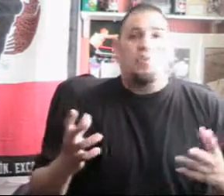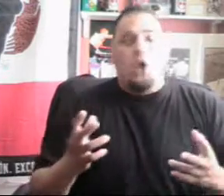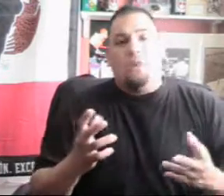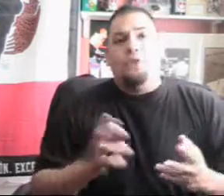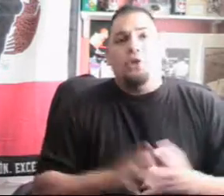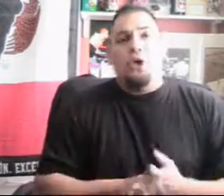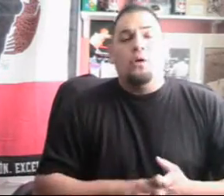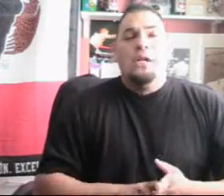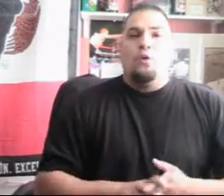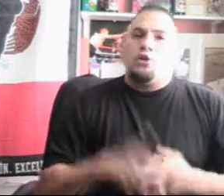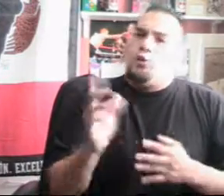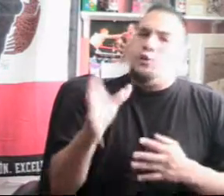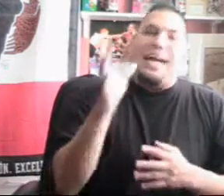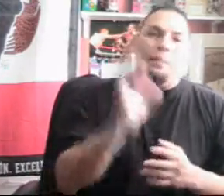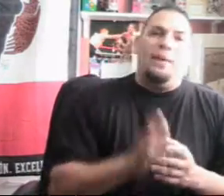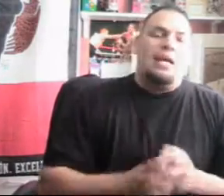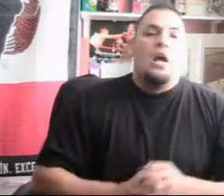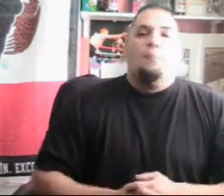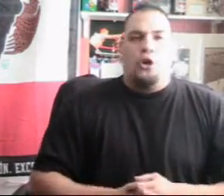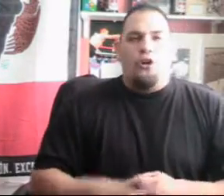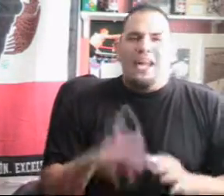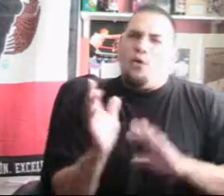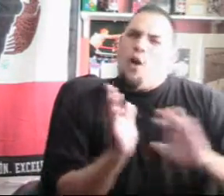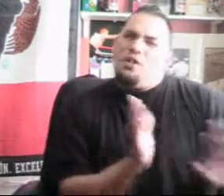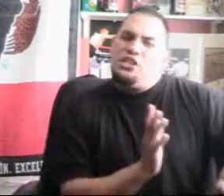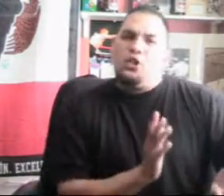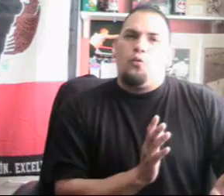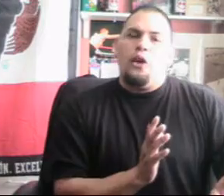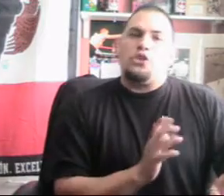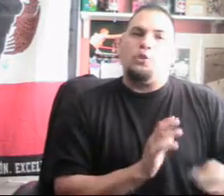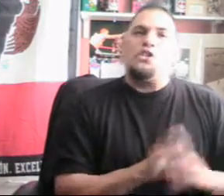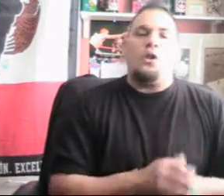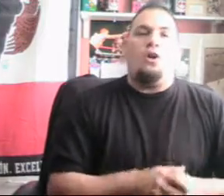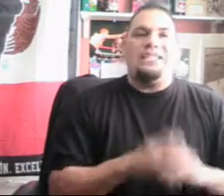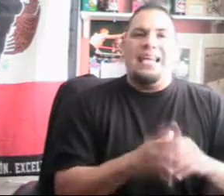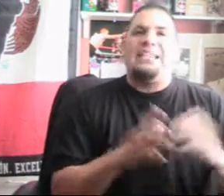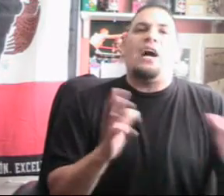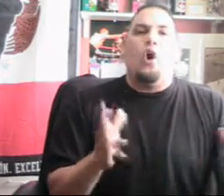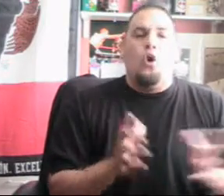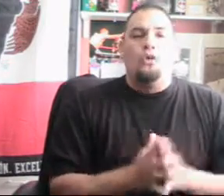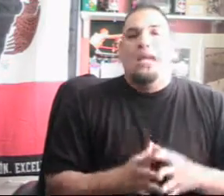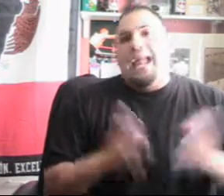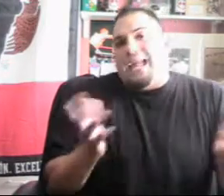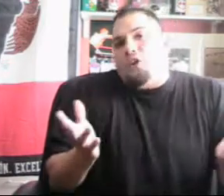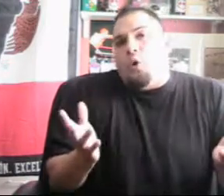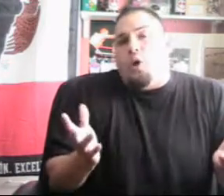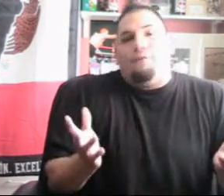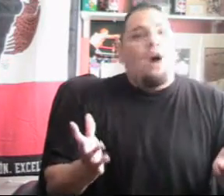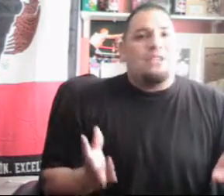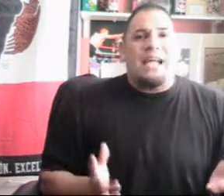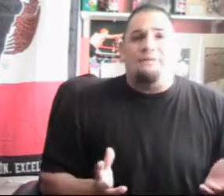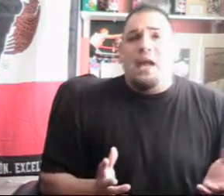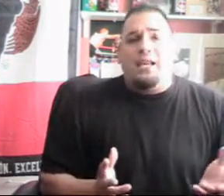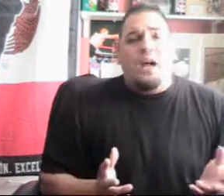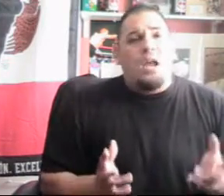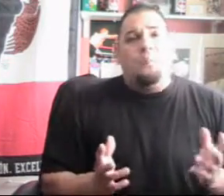is one of them, you know. Where Arturo kind of picked McGirt later on in his career so he saw his legs got old. And, you know what, Father Ty finally caught up